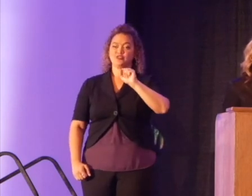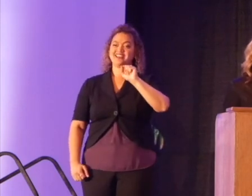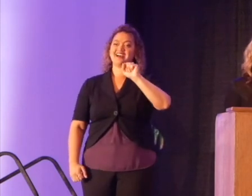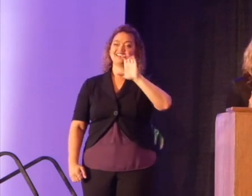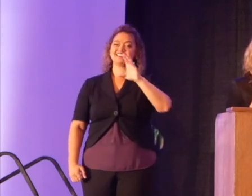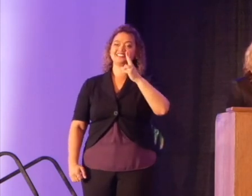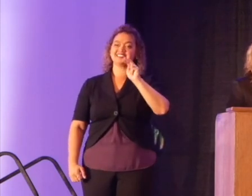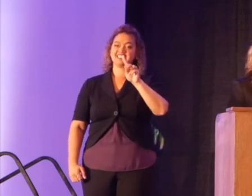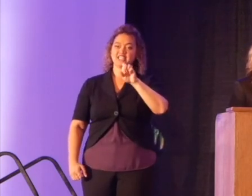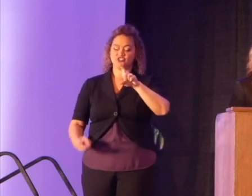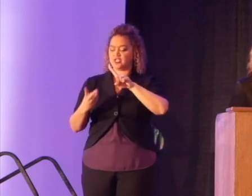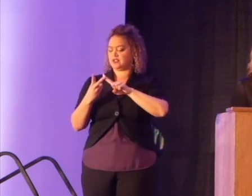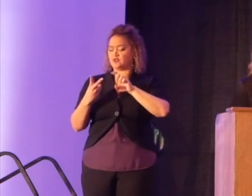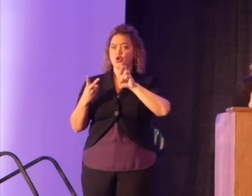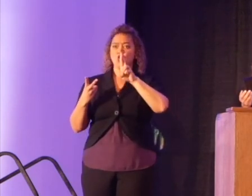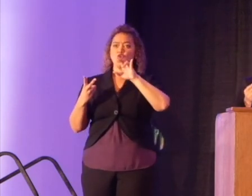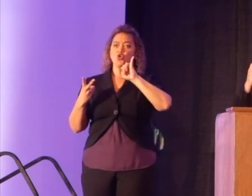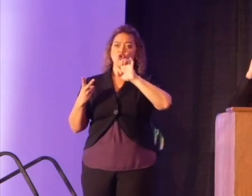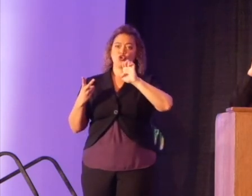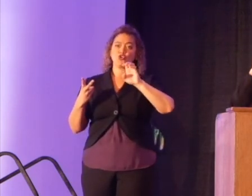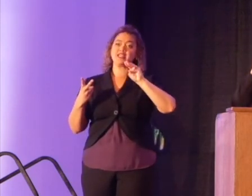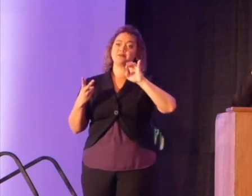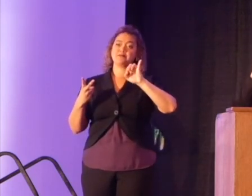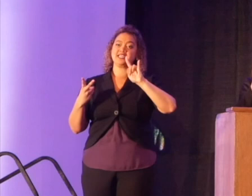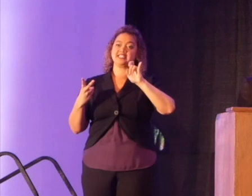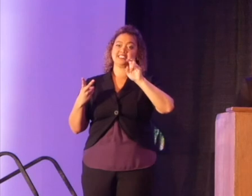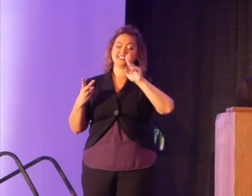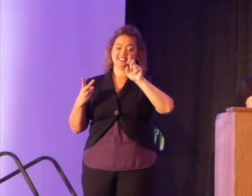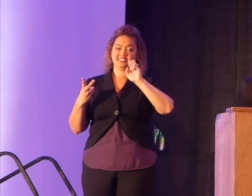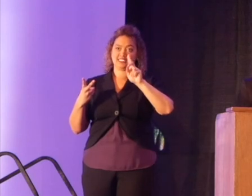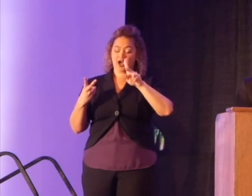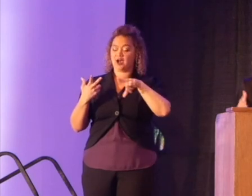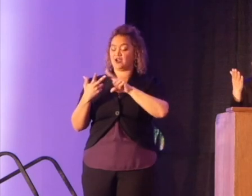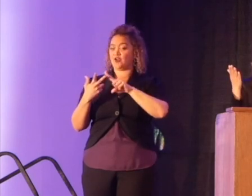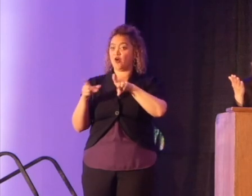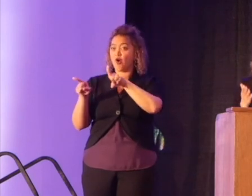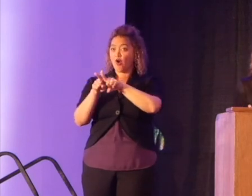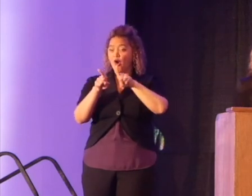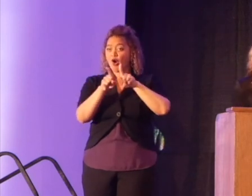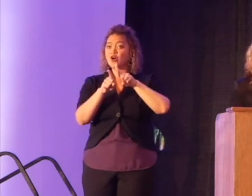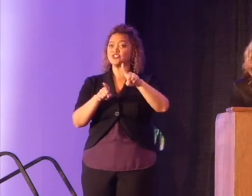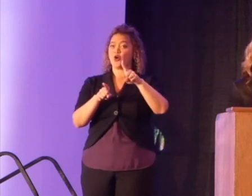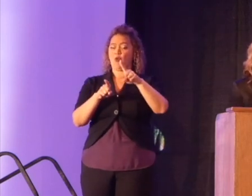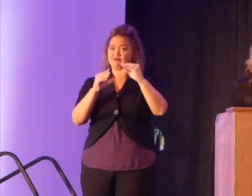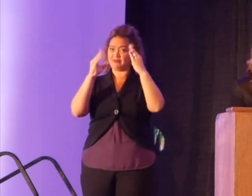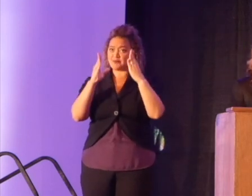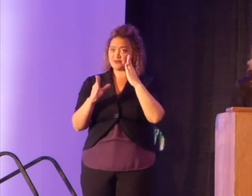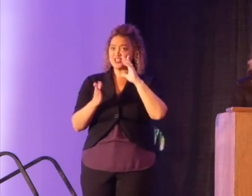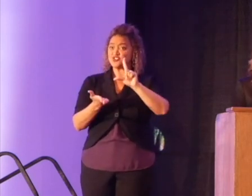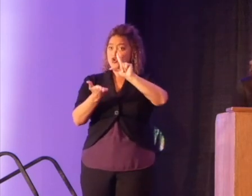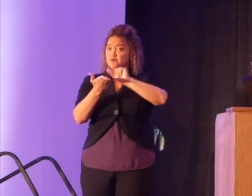Welsh, Ernie McClintock and I want to acknowledge Dr. Ibi Chismar who just published a book